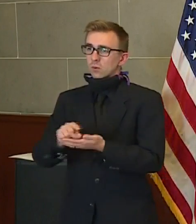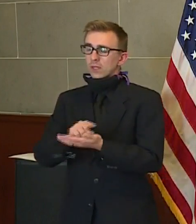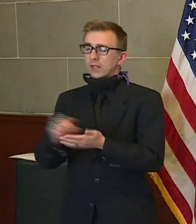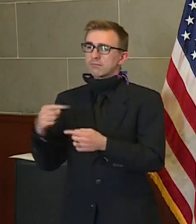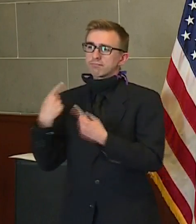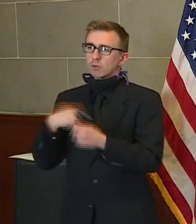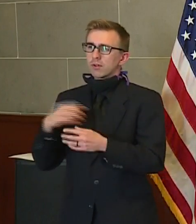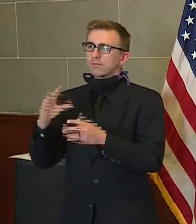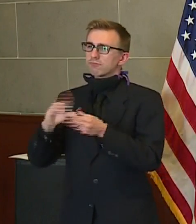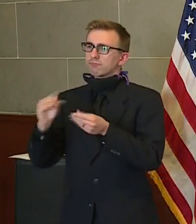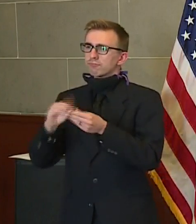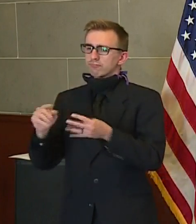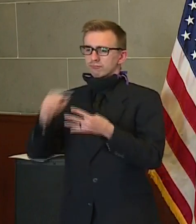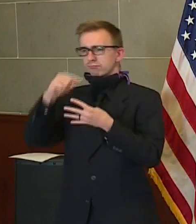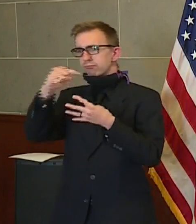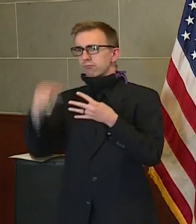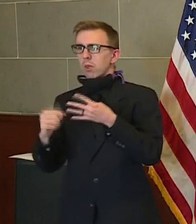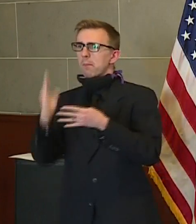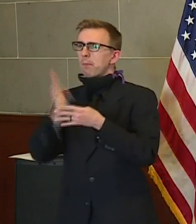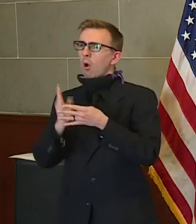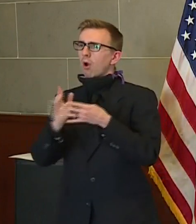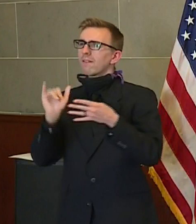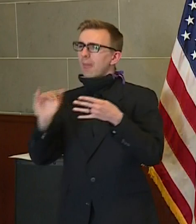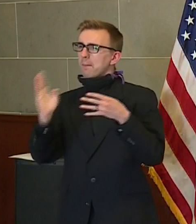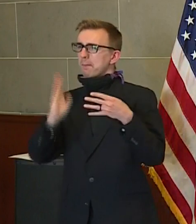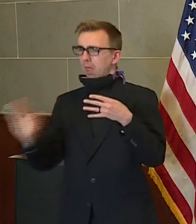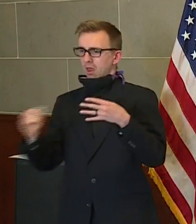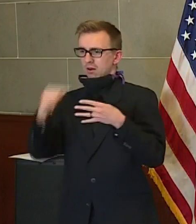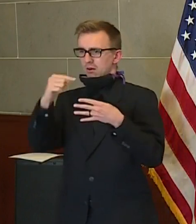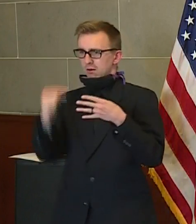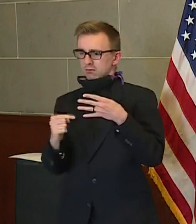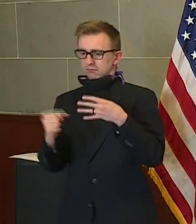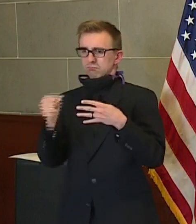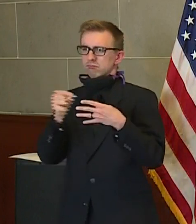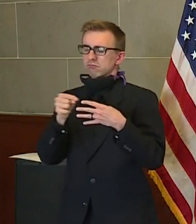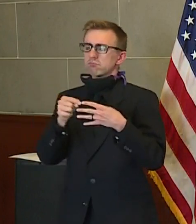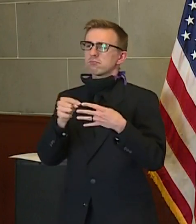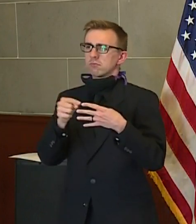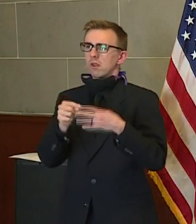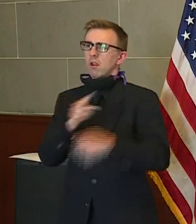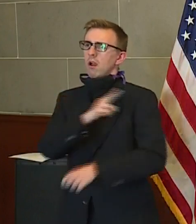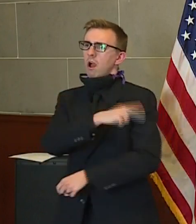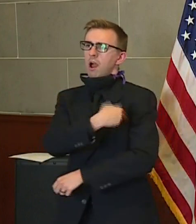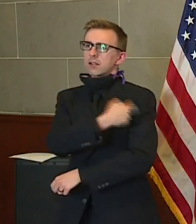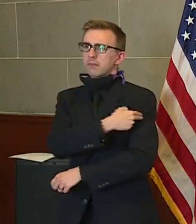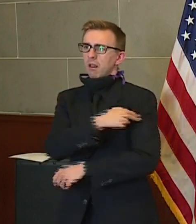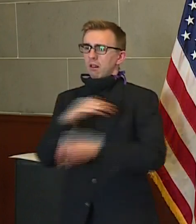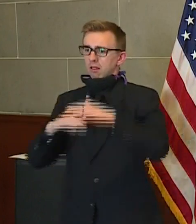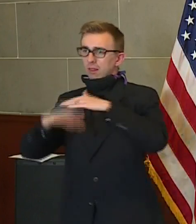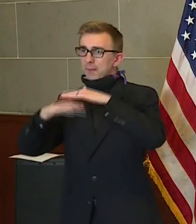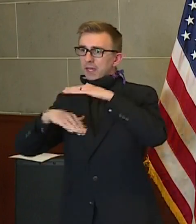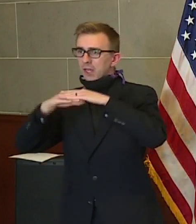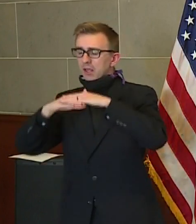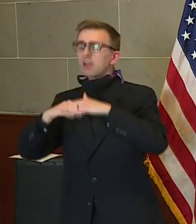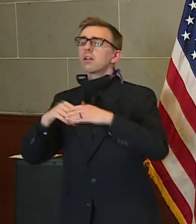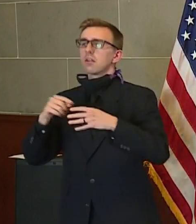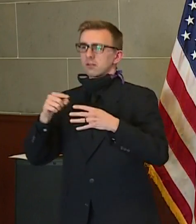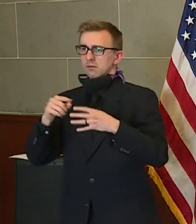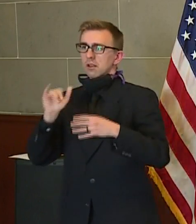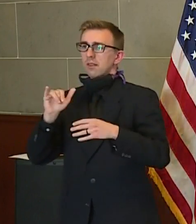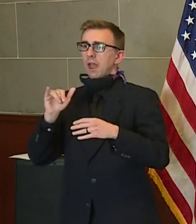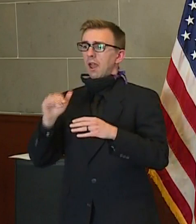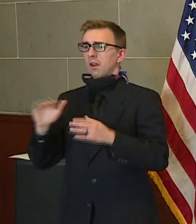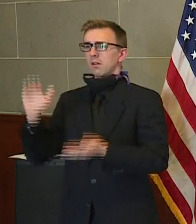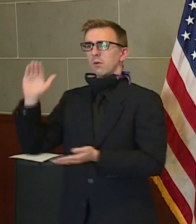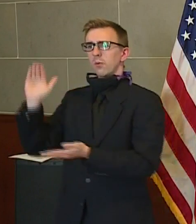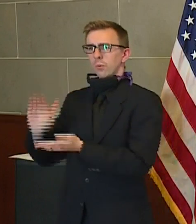about the four essential pillars of our recovery plan. We have talked about hospital capacity, which has decreased